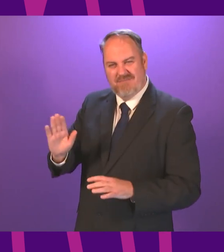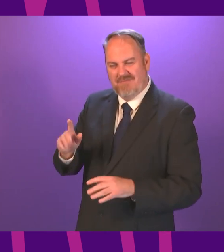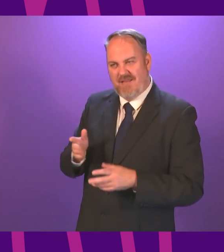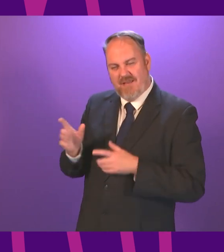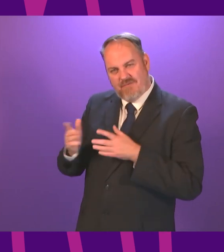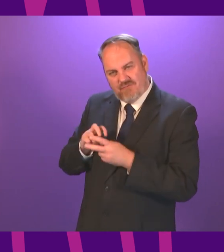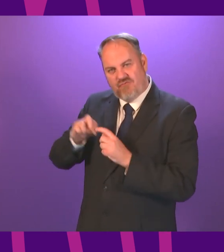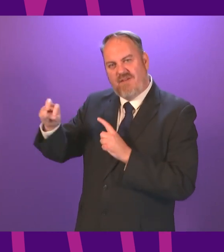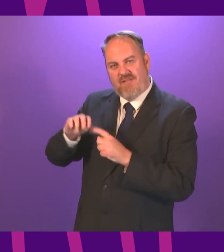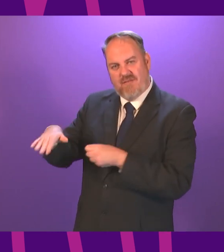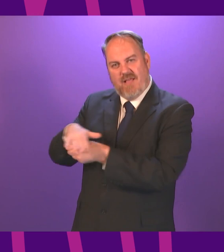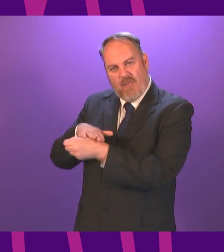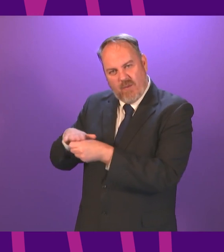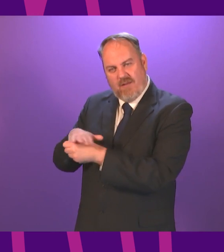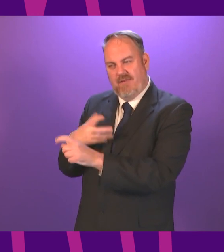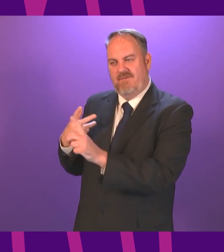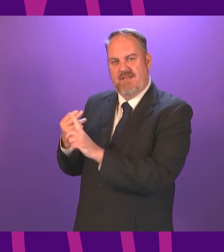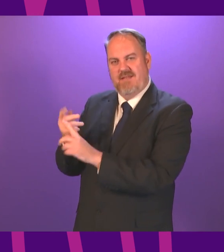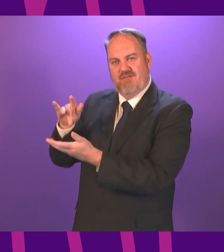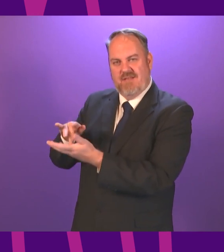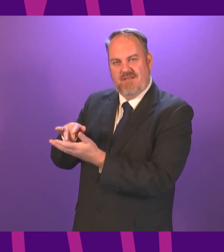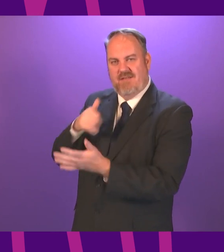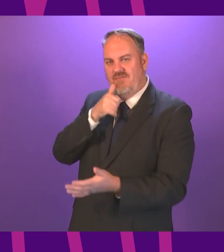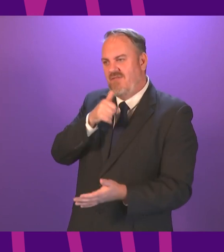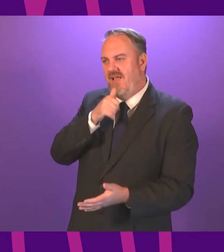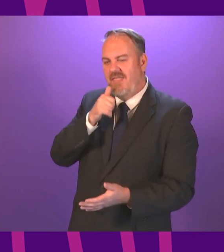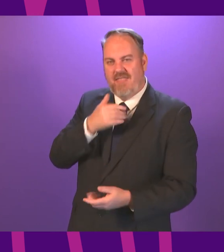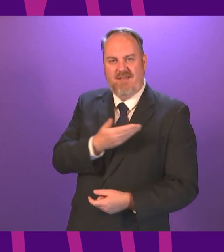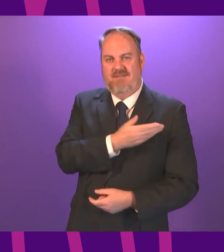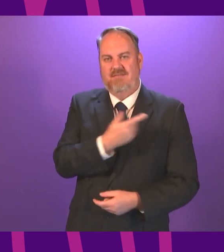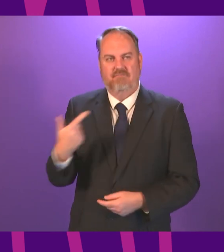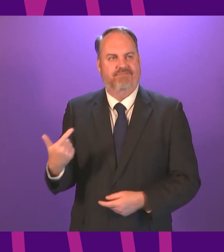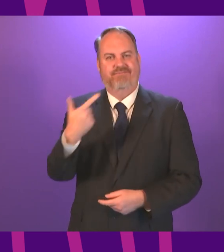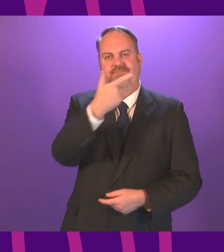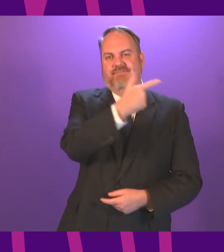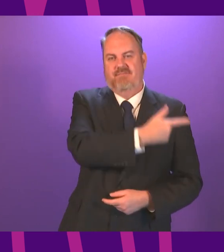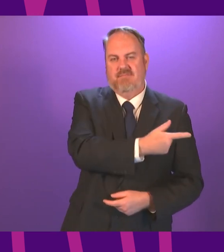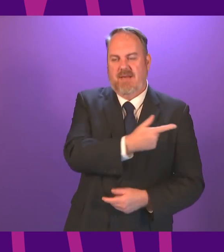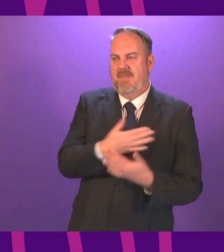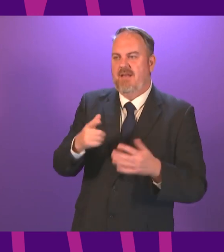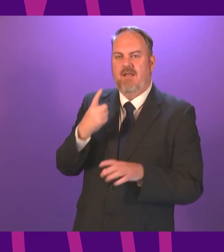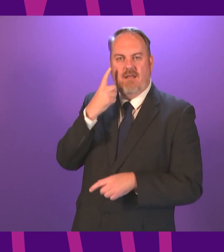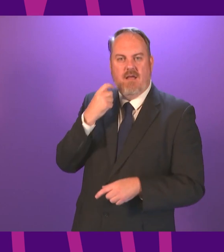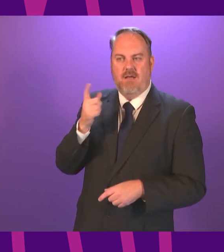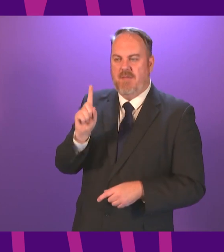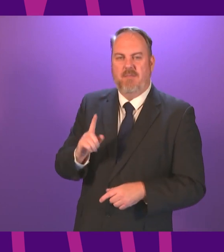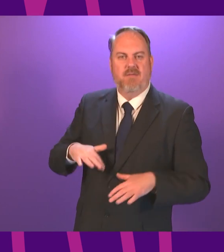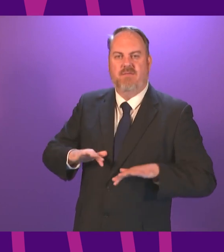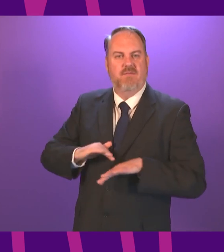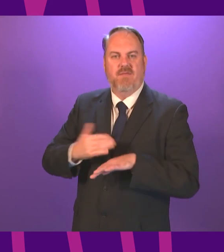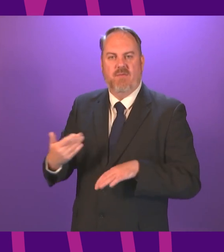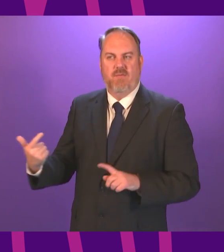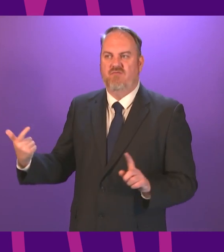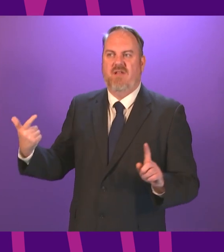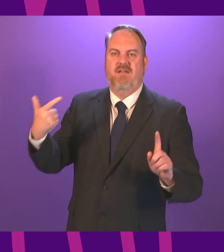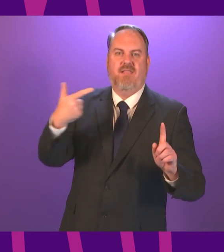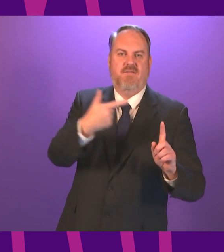sorted soon before it impacts both vaccine take-up and also the number of young people that may come forward in future Cabinet